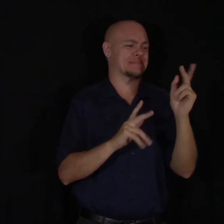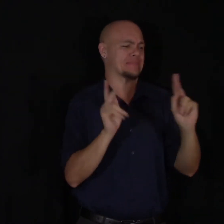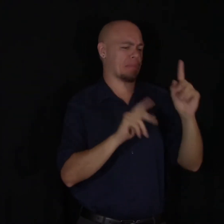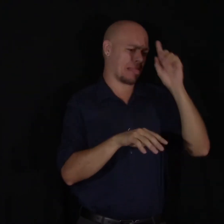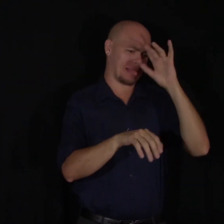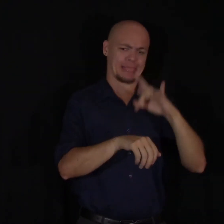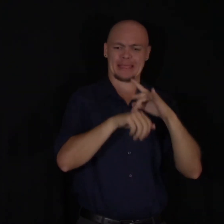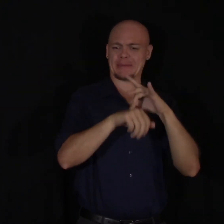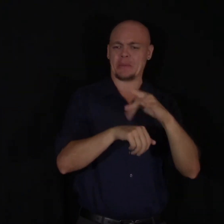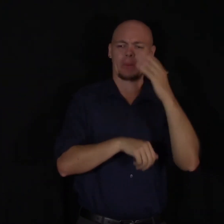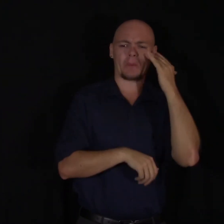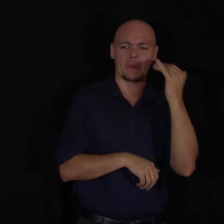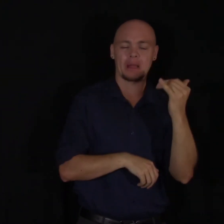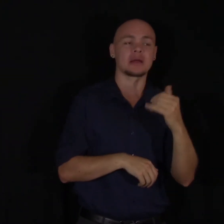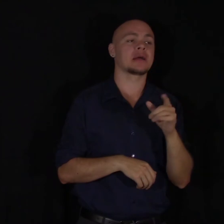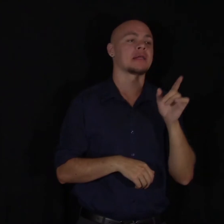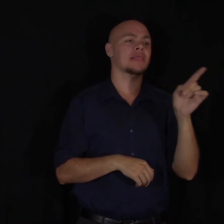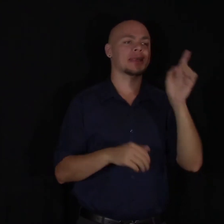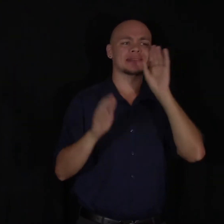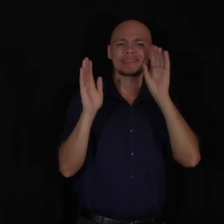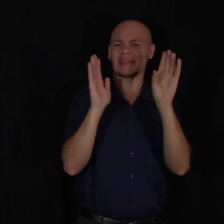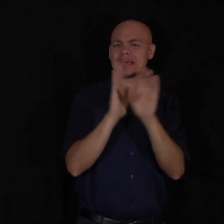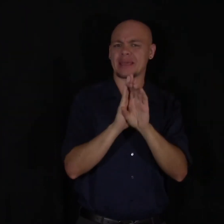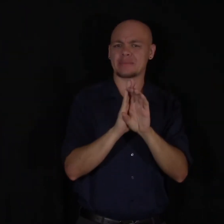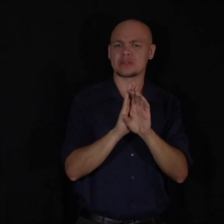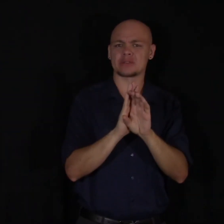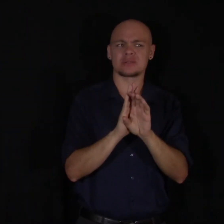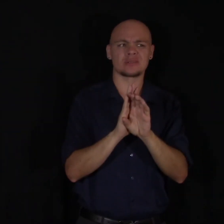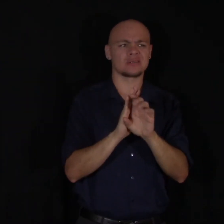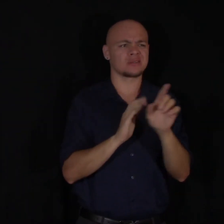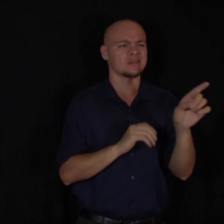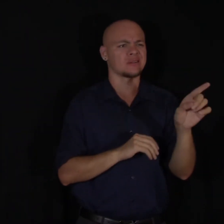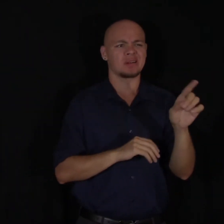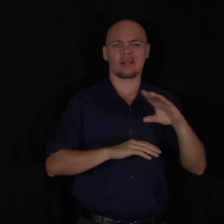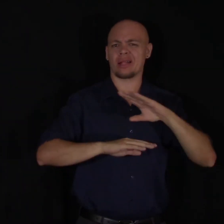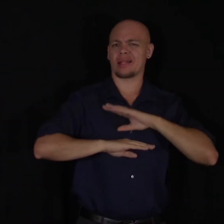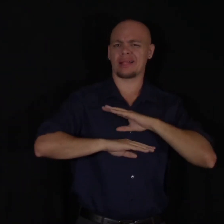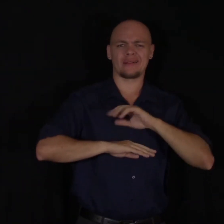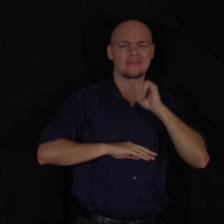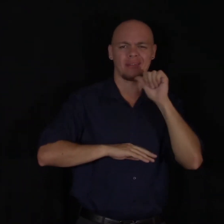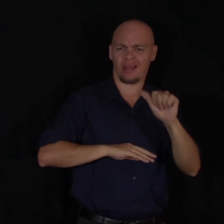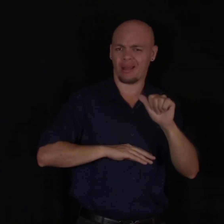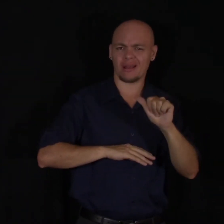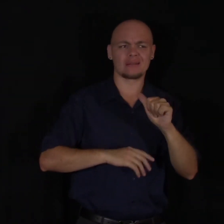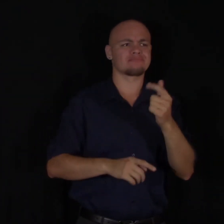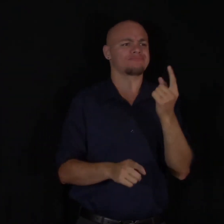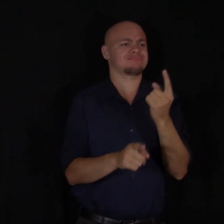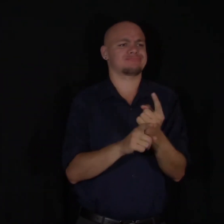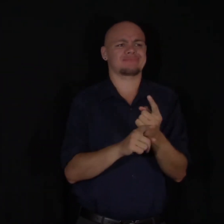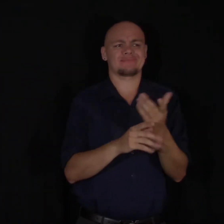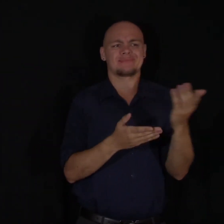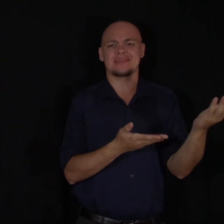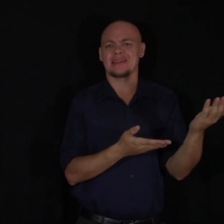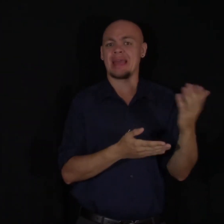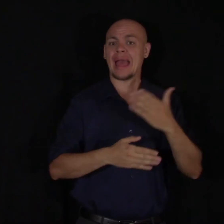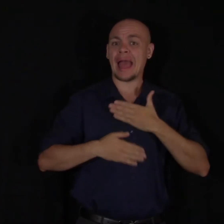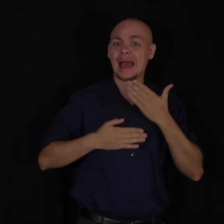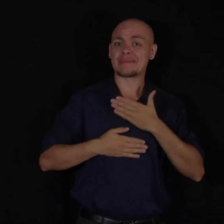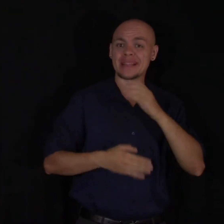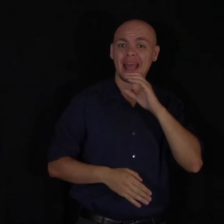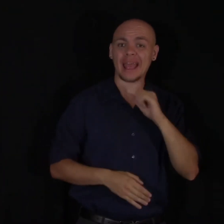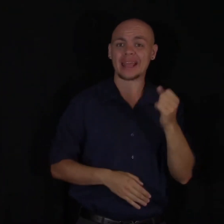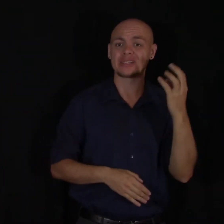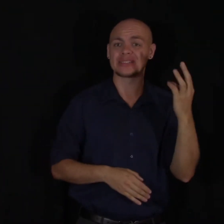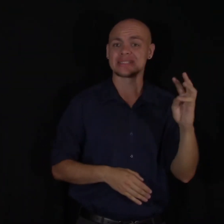and I thought, this can't be right. This wasn't good enough. I wasn't having it. Happiness at the age of 16